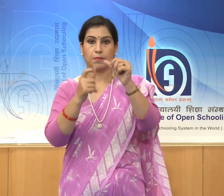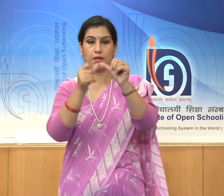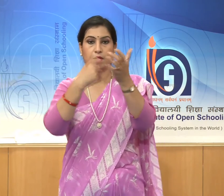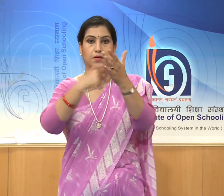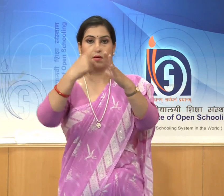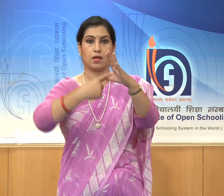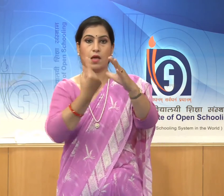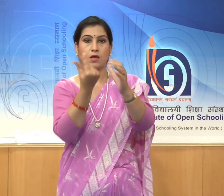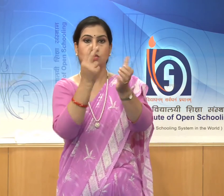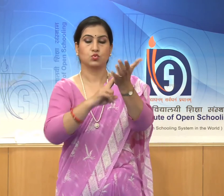Mandapas,